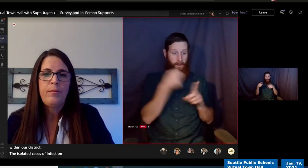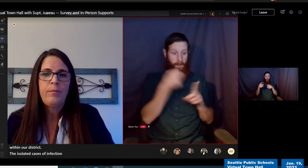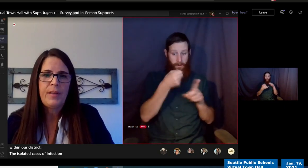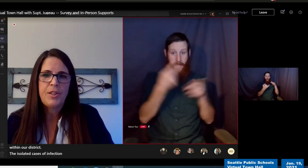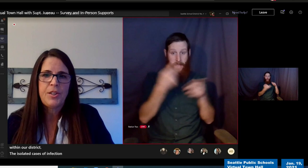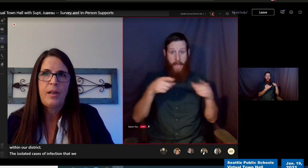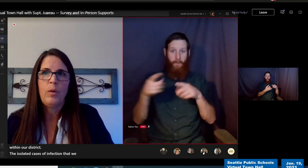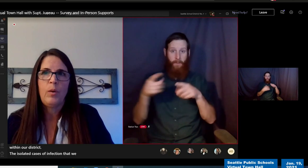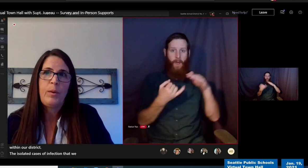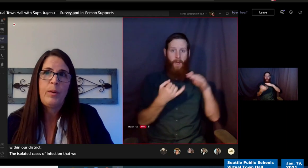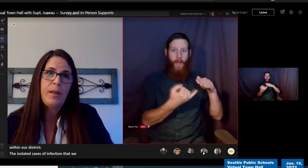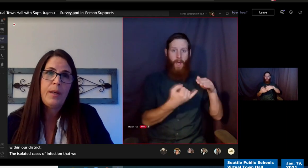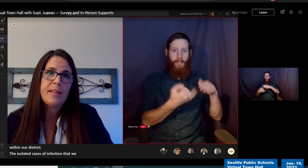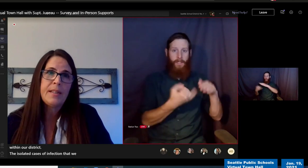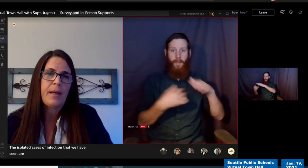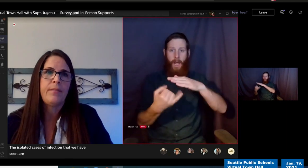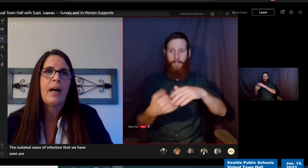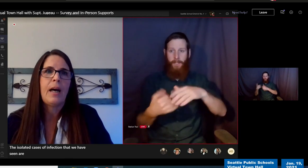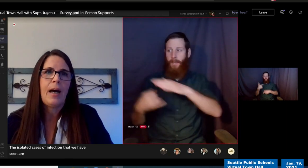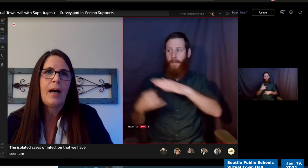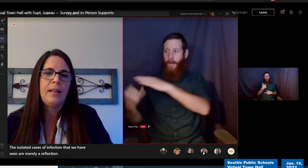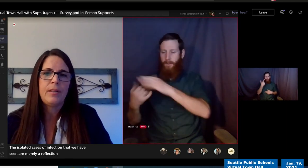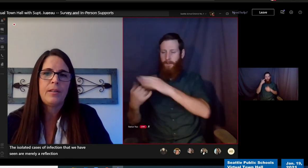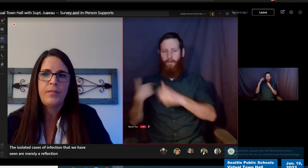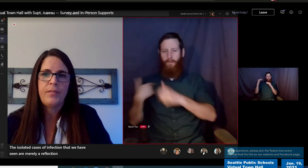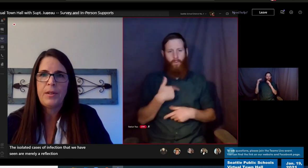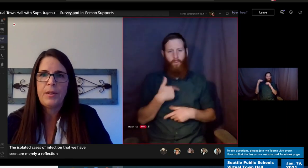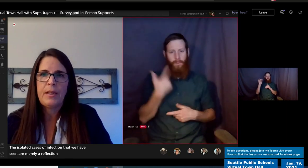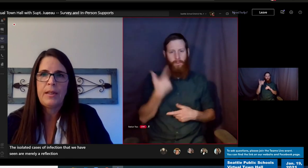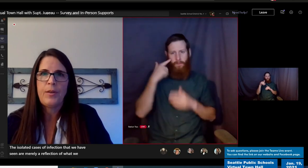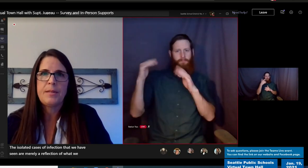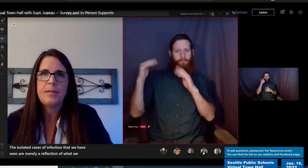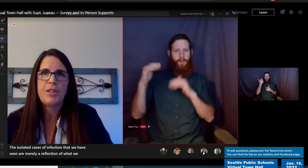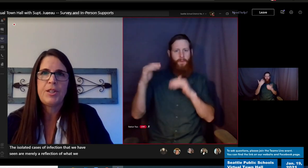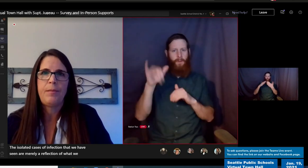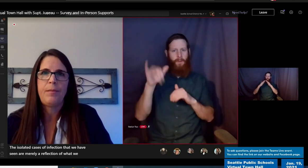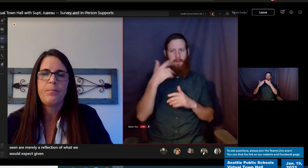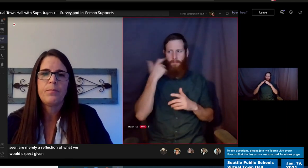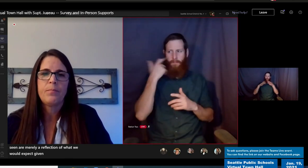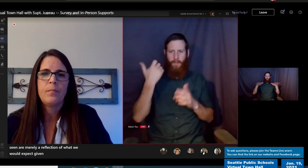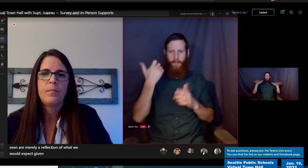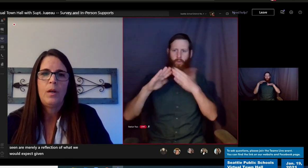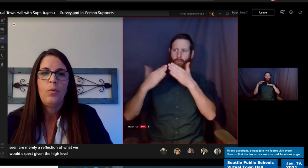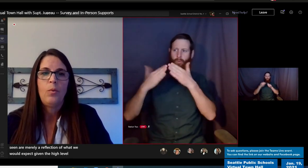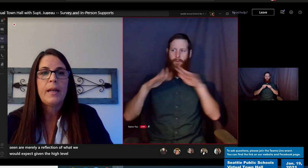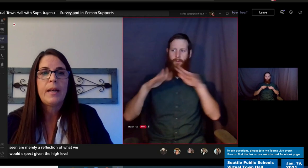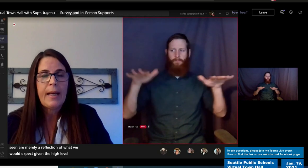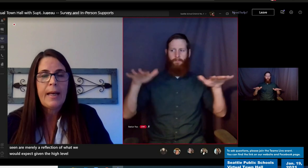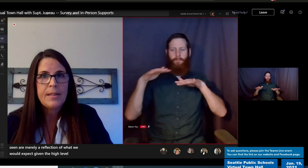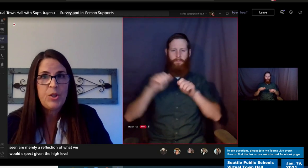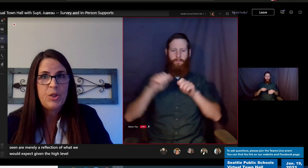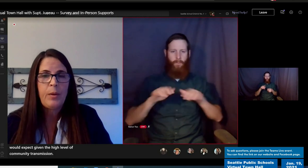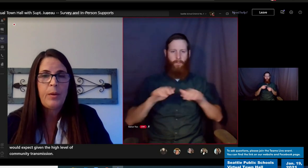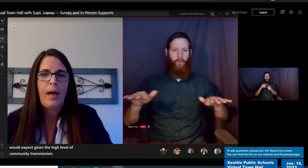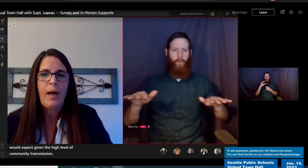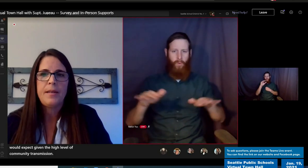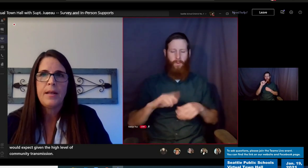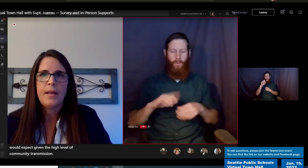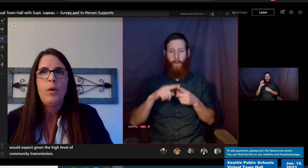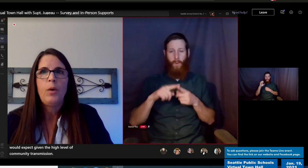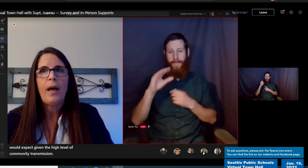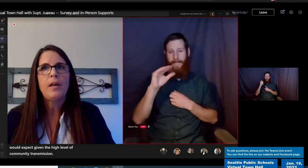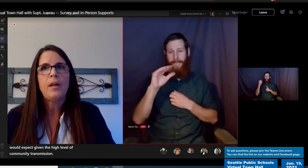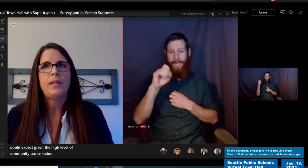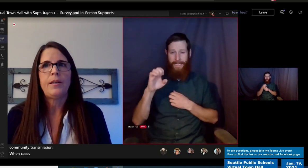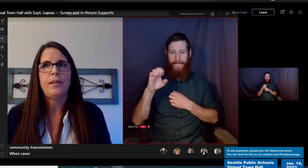reflection of what we would expect given the high level of community transmission. When cases do arise, we